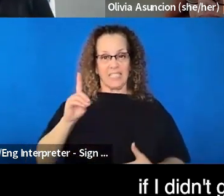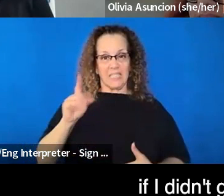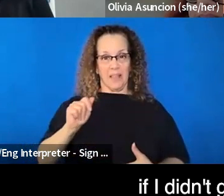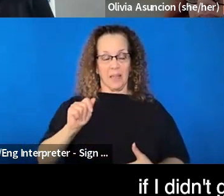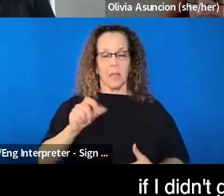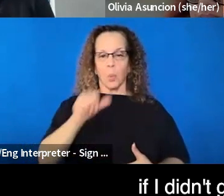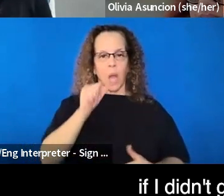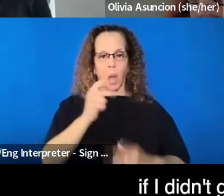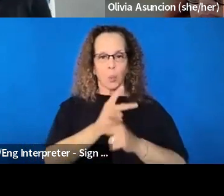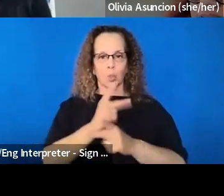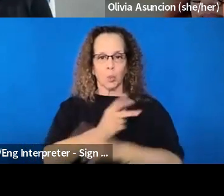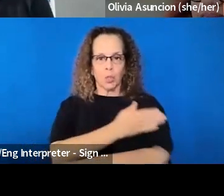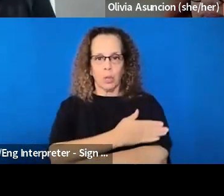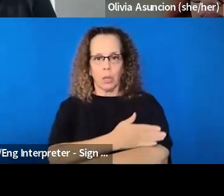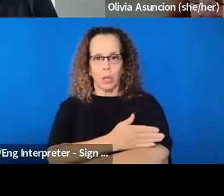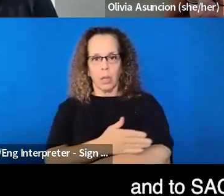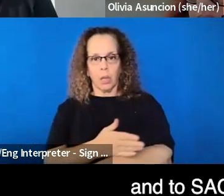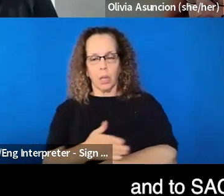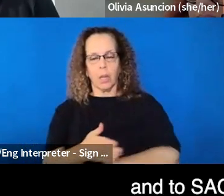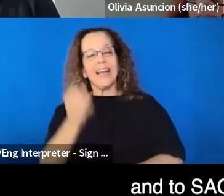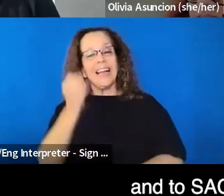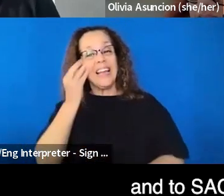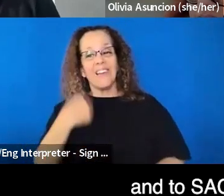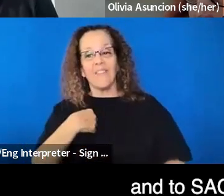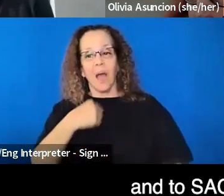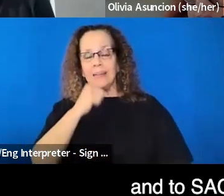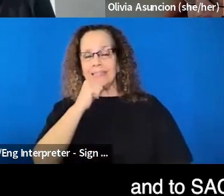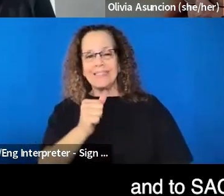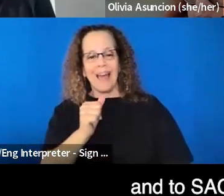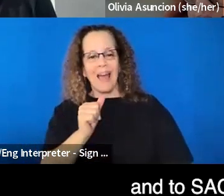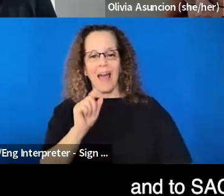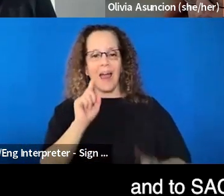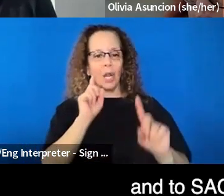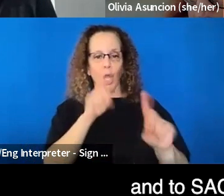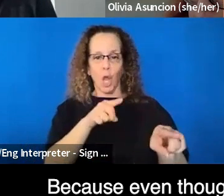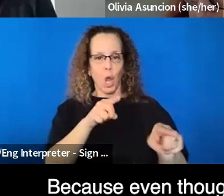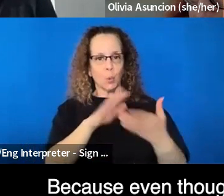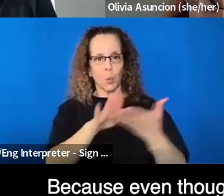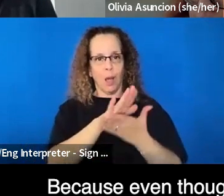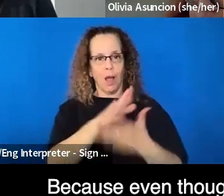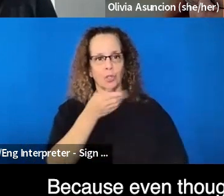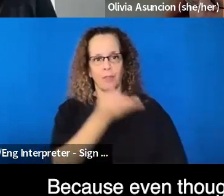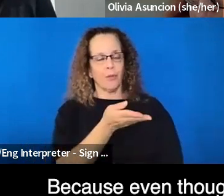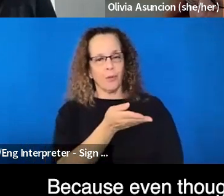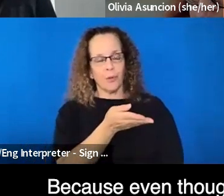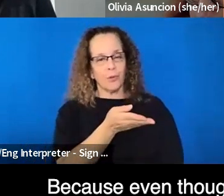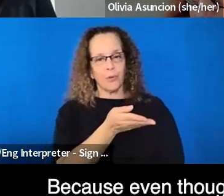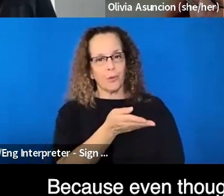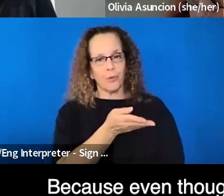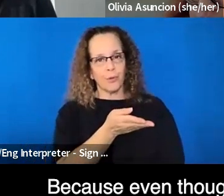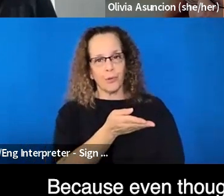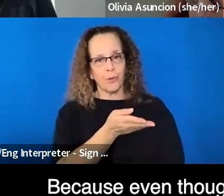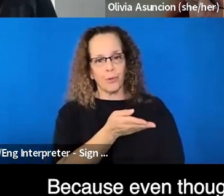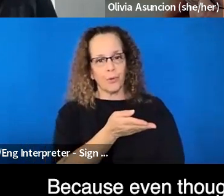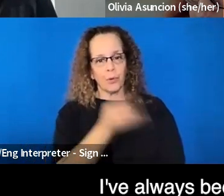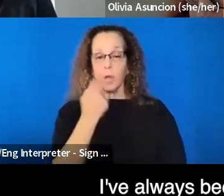didn't go to college, uh, and to, to SAC specifically, because even though I was a